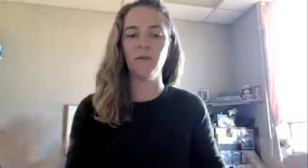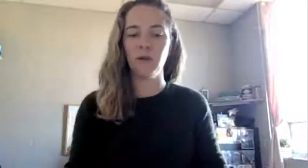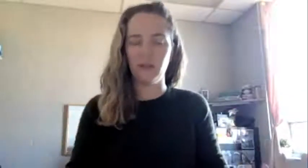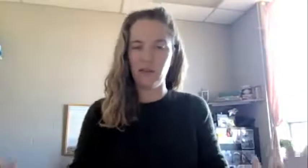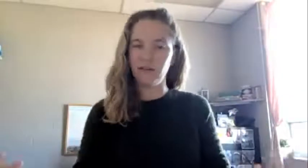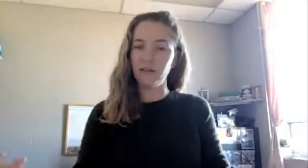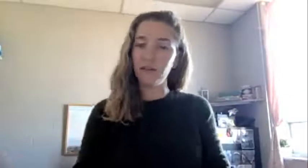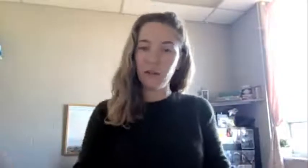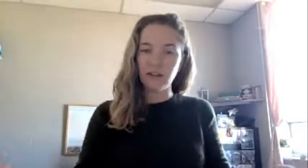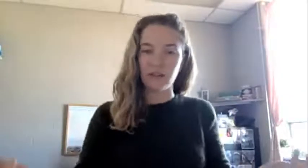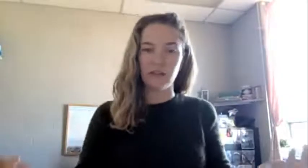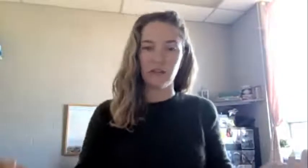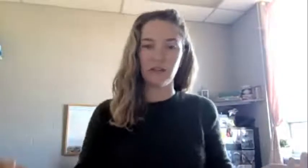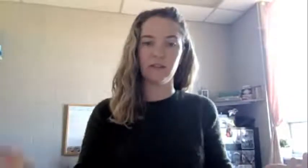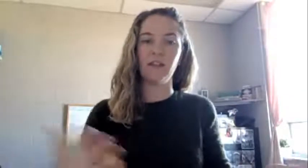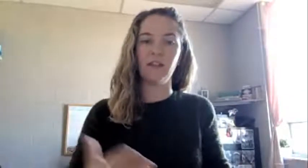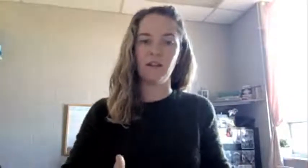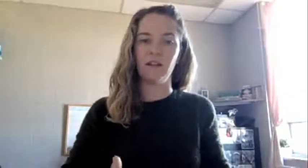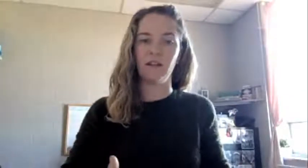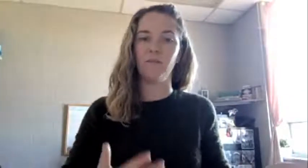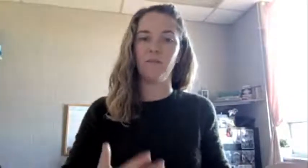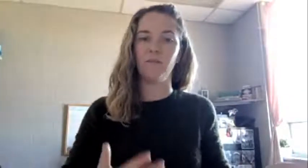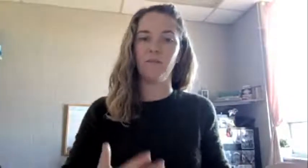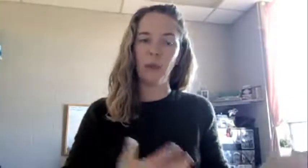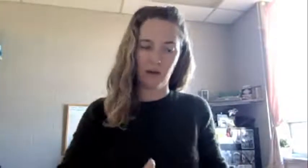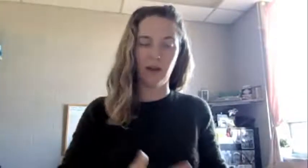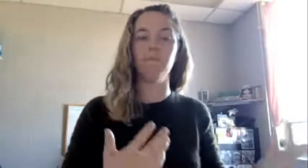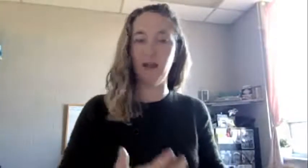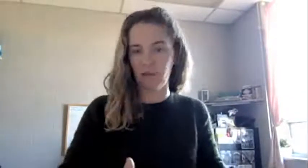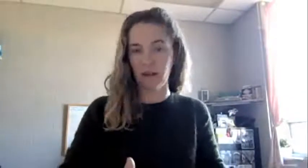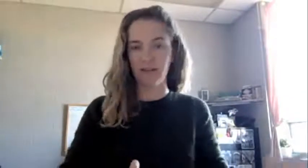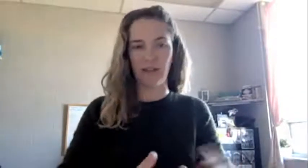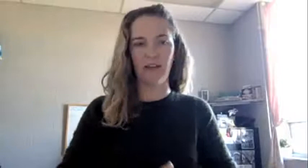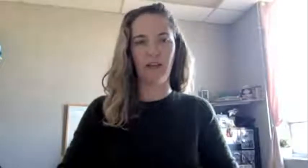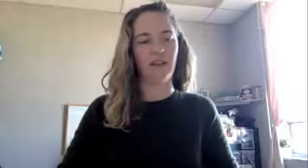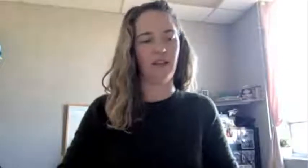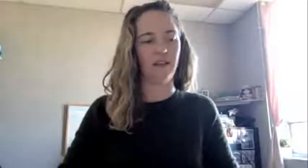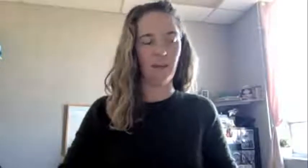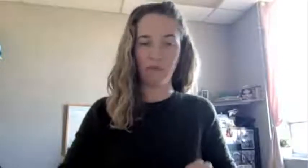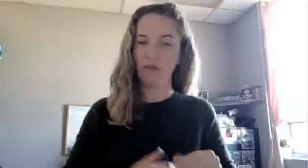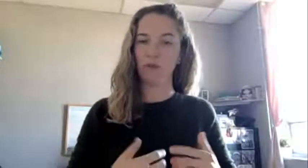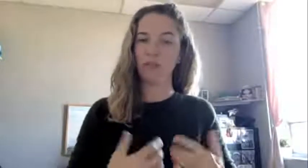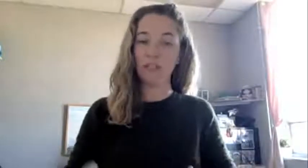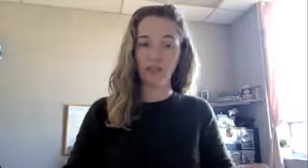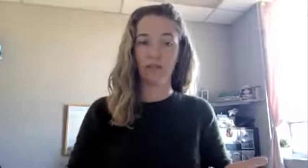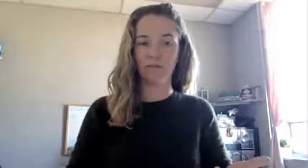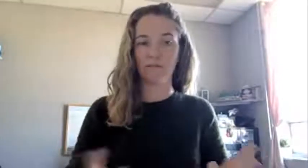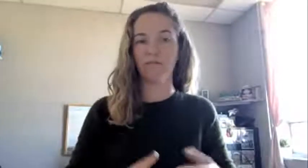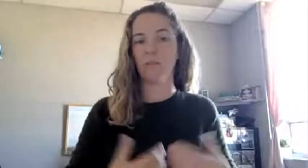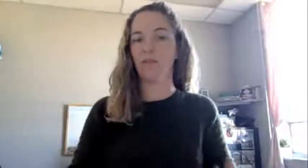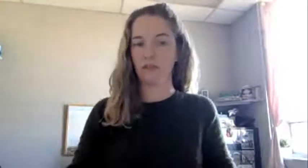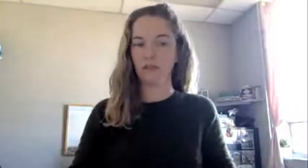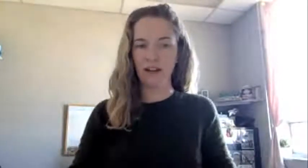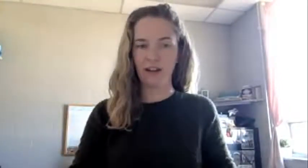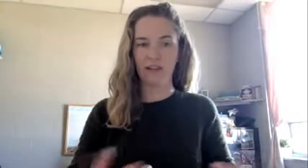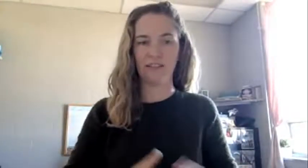were working in the writing center who were graduate students in a program at Wright State. And some of them were teaching some of the first year writing classes.